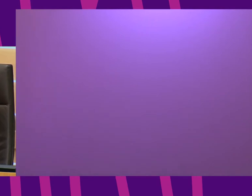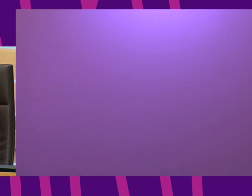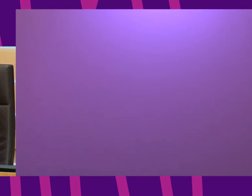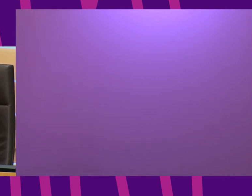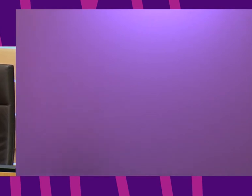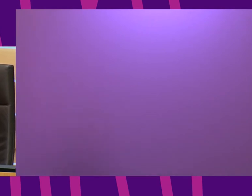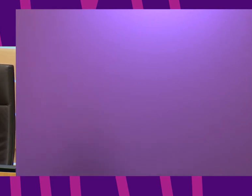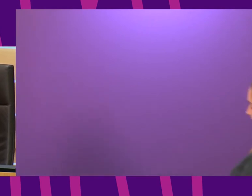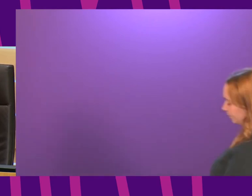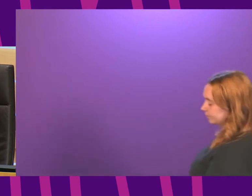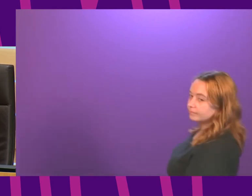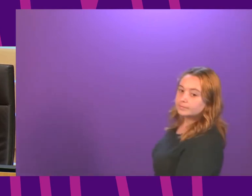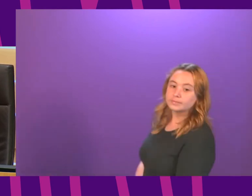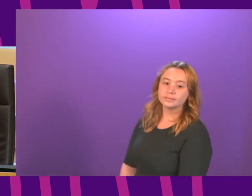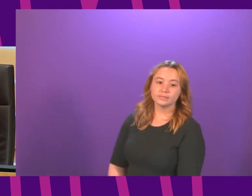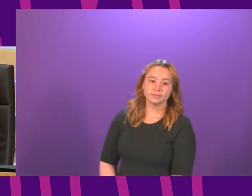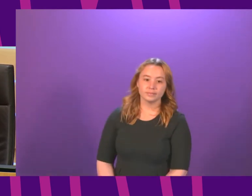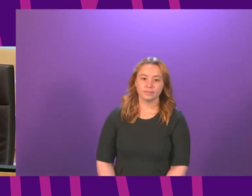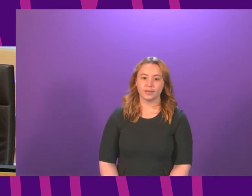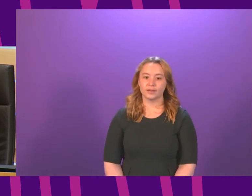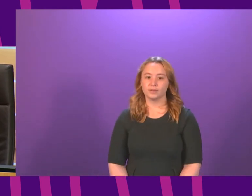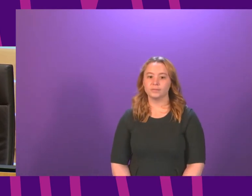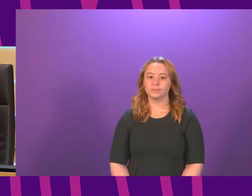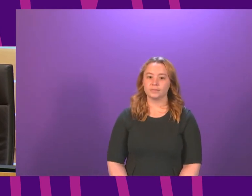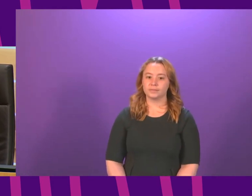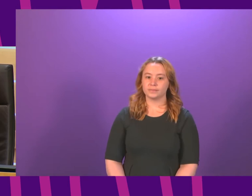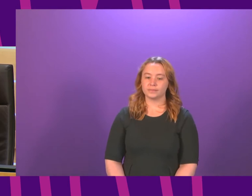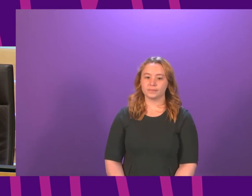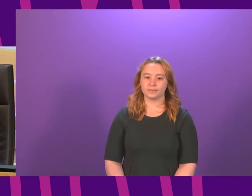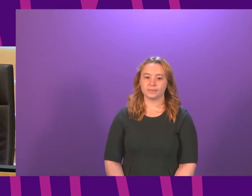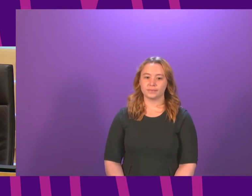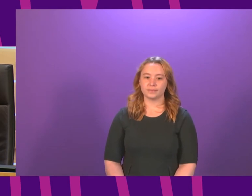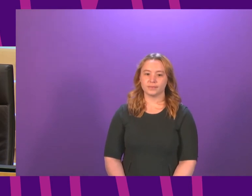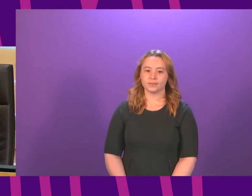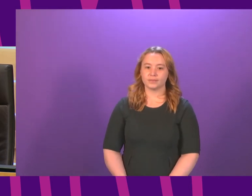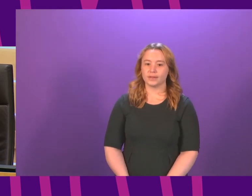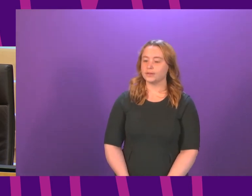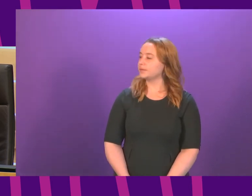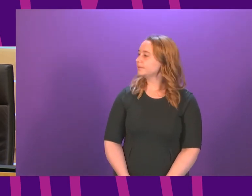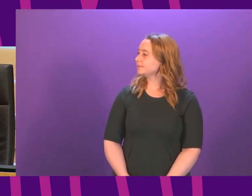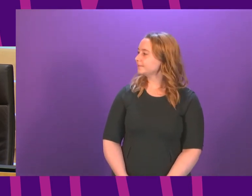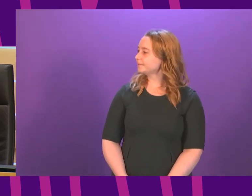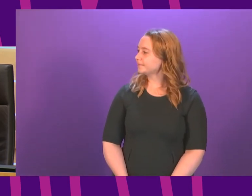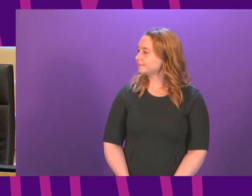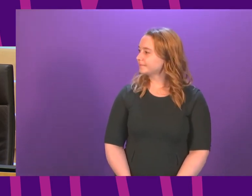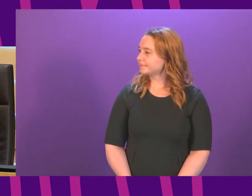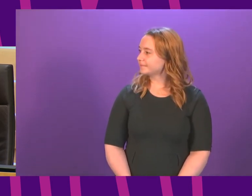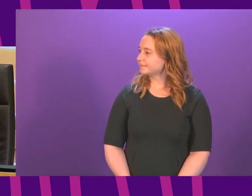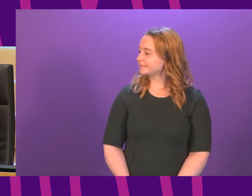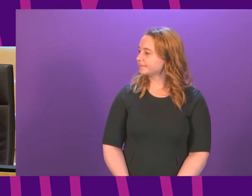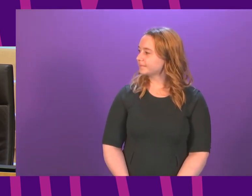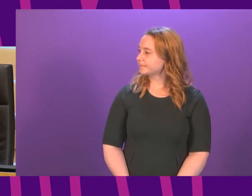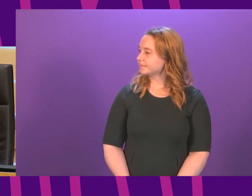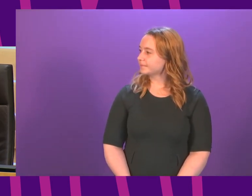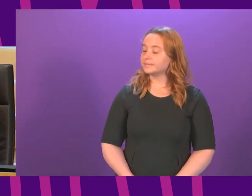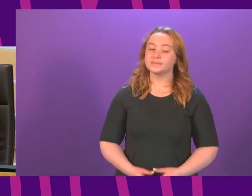The First Minister will now take questions on the issues raised in her statement. I intend to allow around 40 minutes for questions after